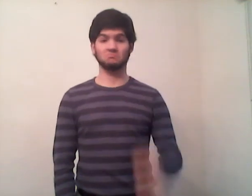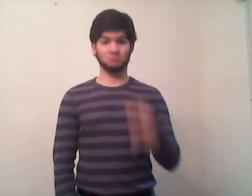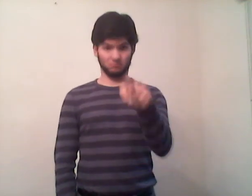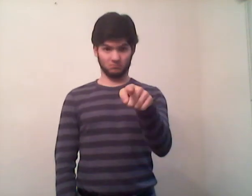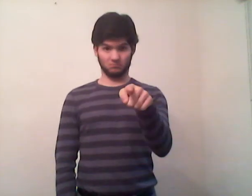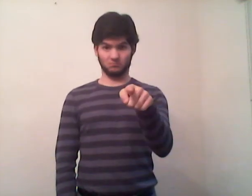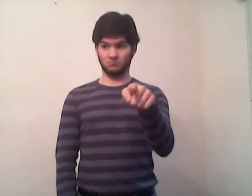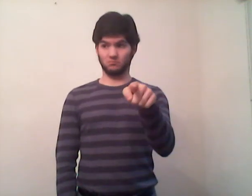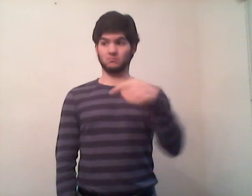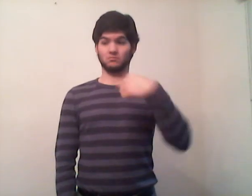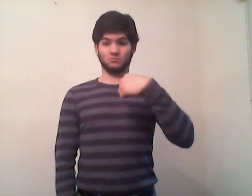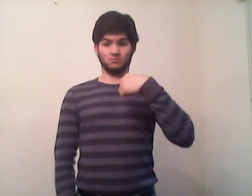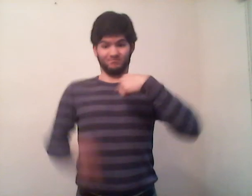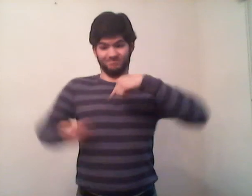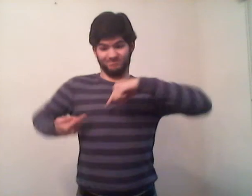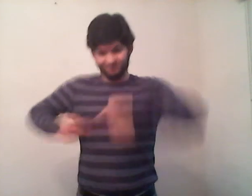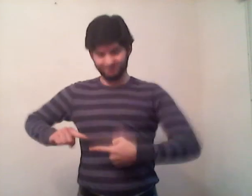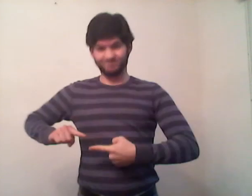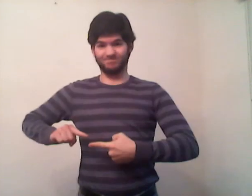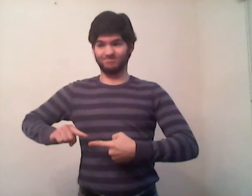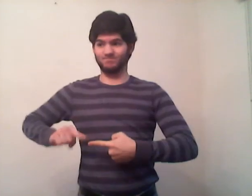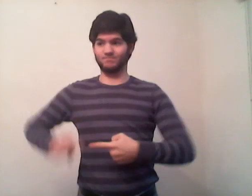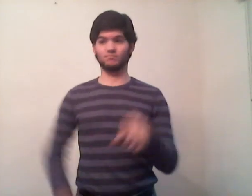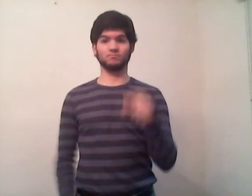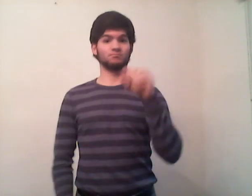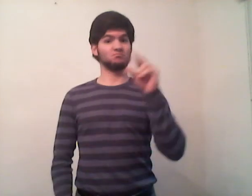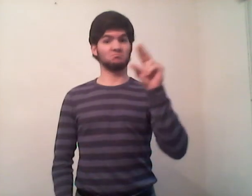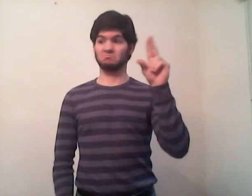doesn't take you apart anymore